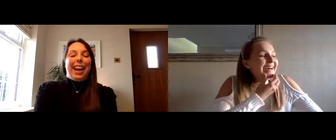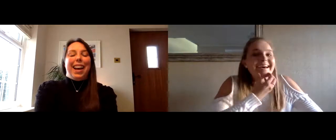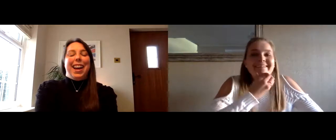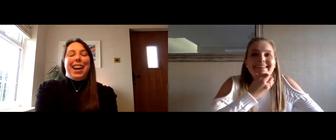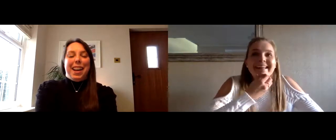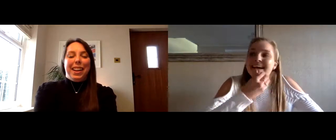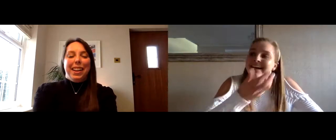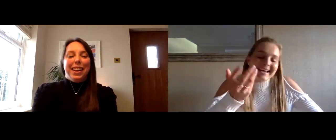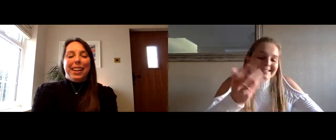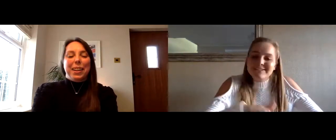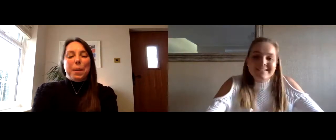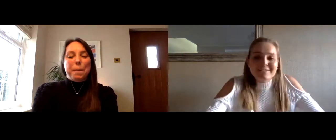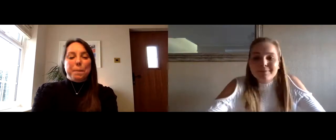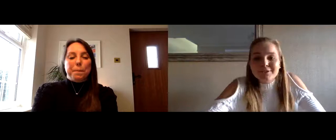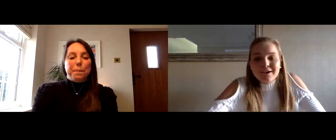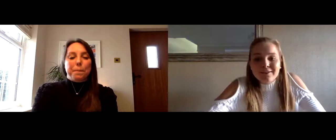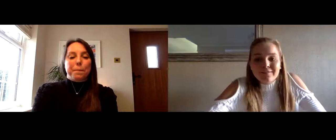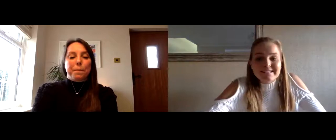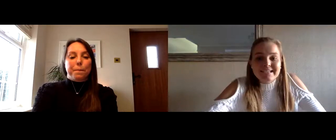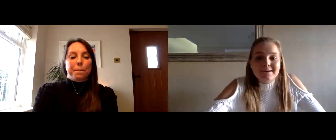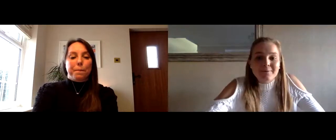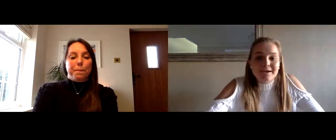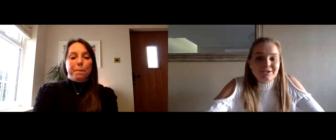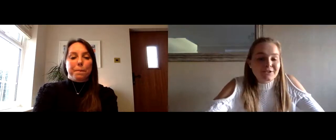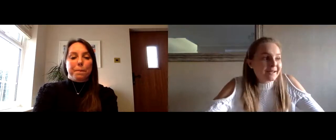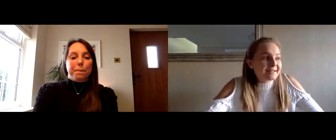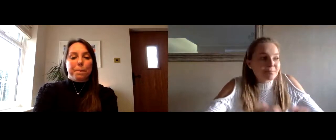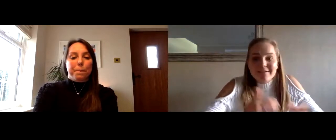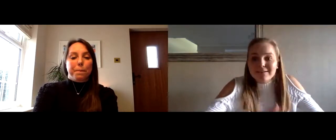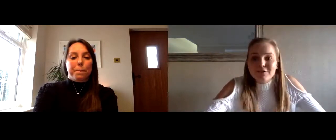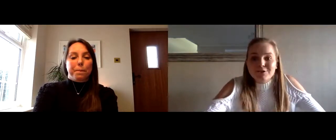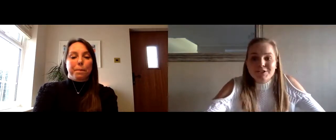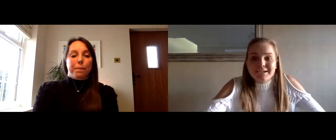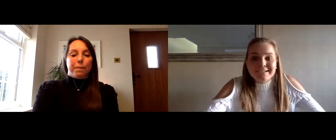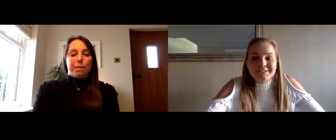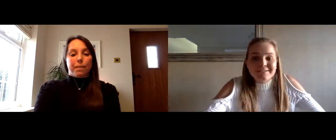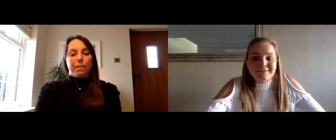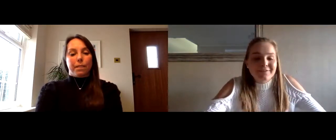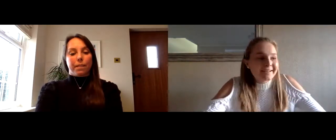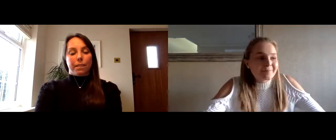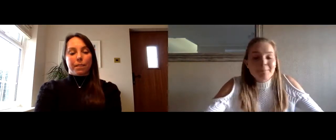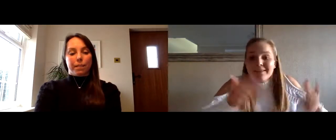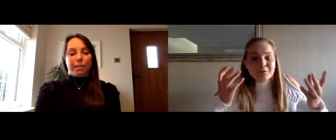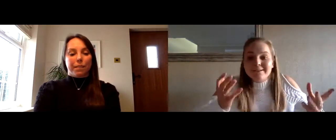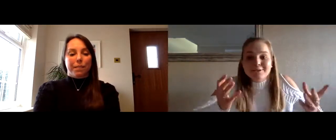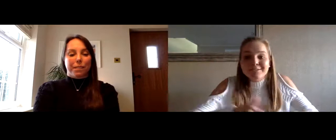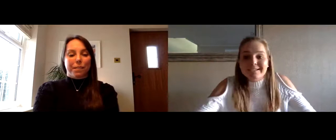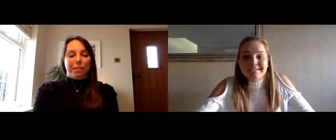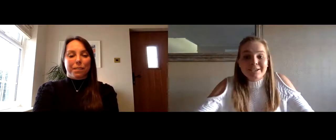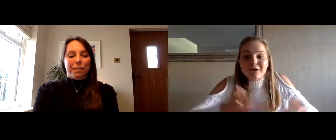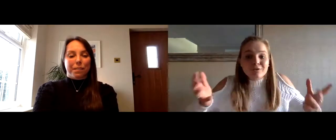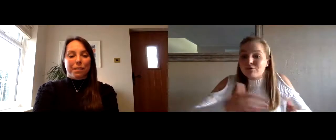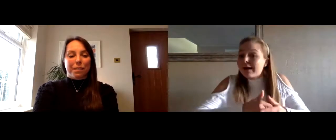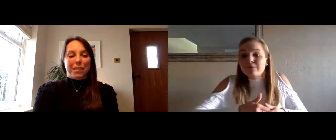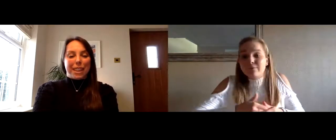and then yes as you touched upon you know the fantastic work you're inspiring the future generations of beth tweddles